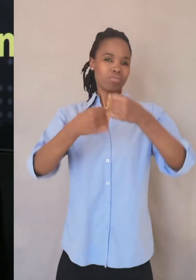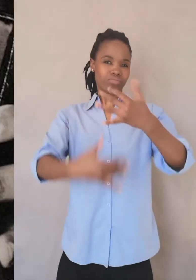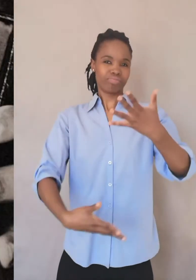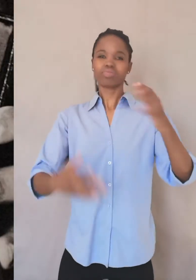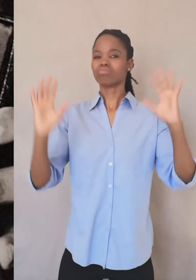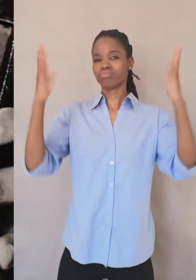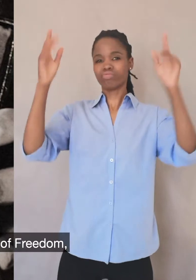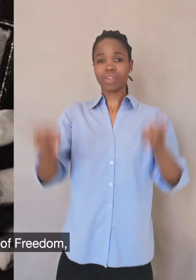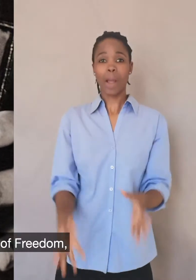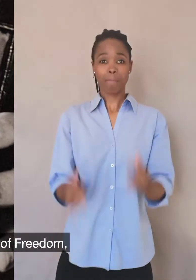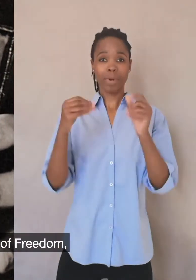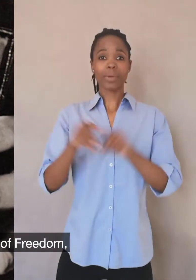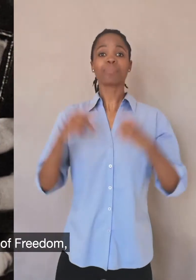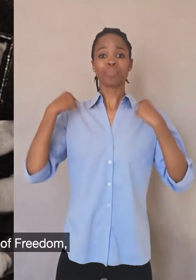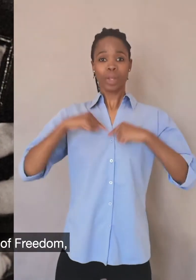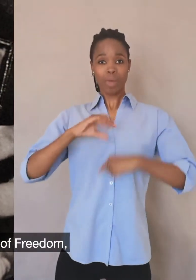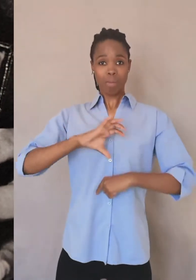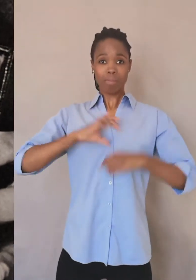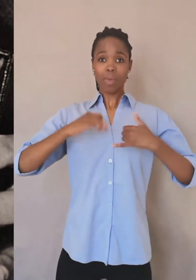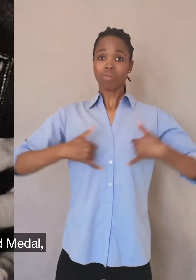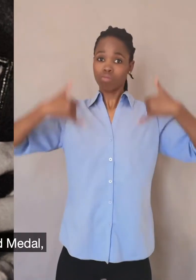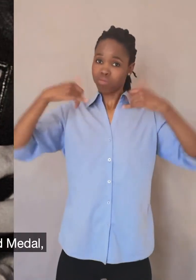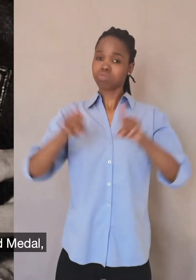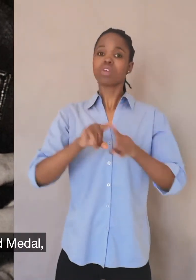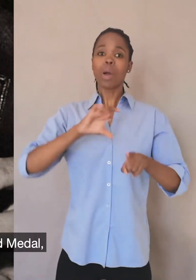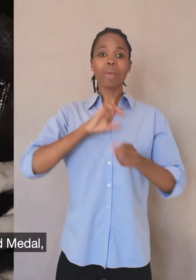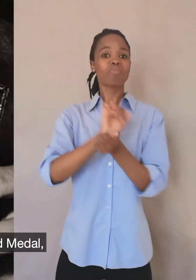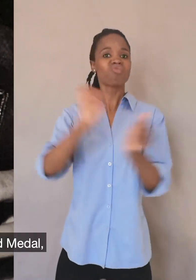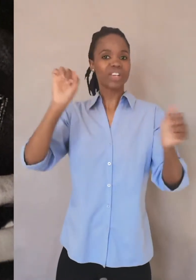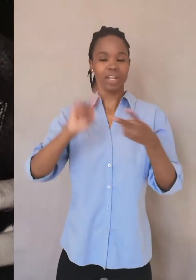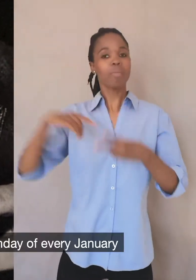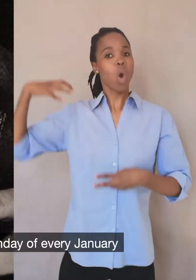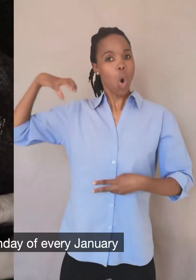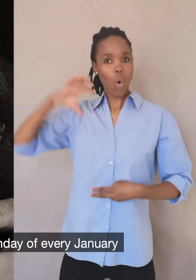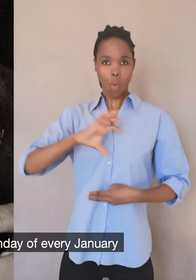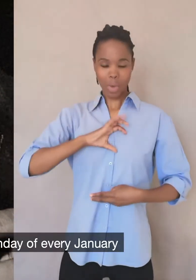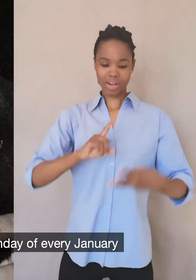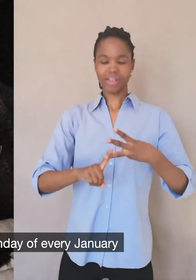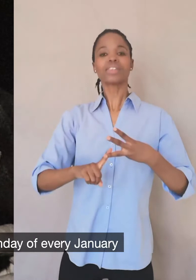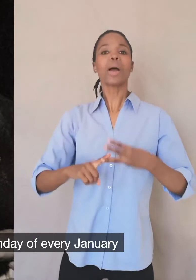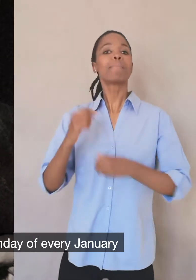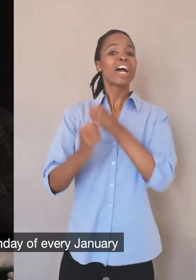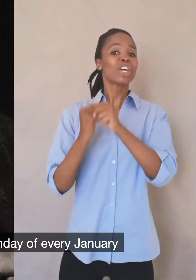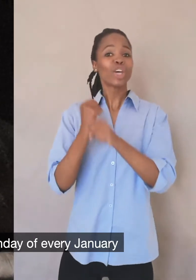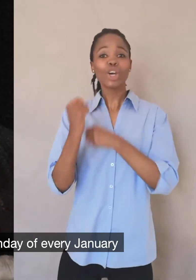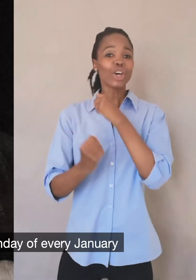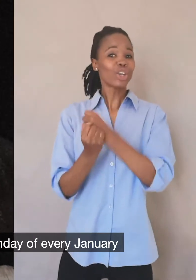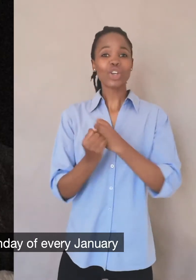I mean, he had the Presidential Medal of Freedom, the Congressional Gold Medal. Martin Luther King Day, the third Monday of every